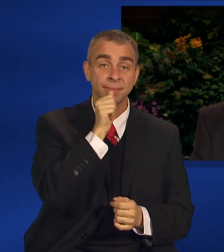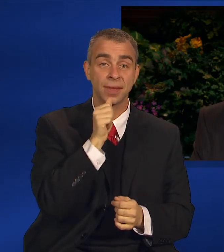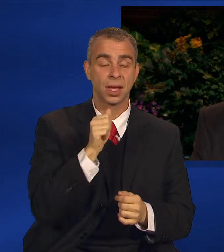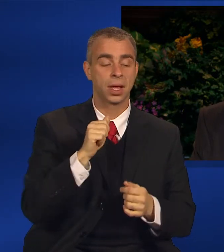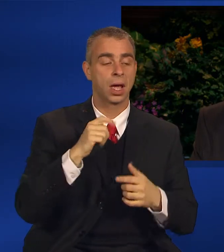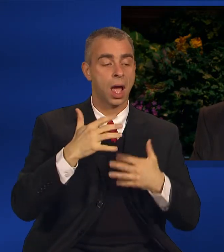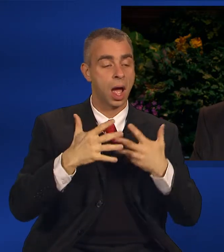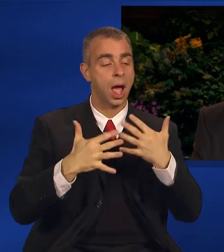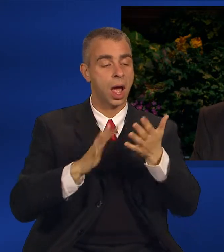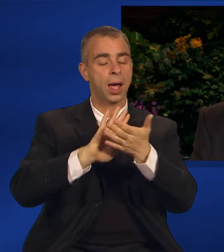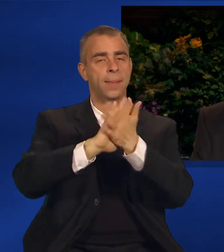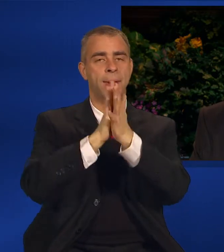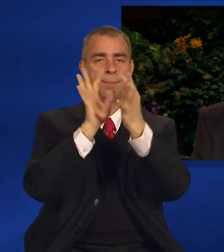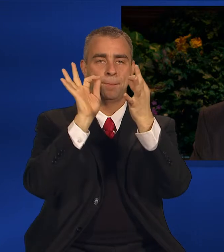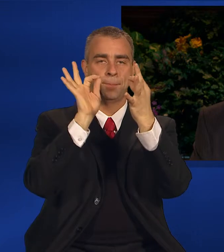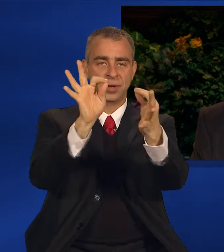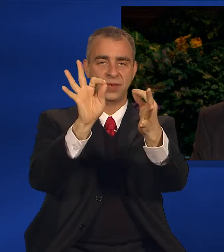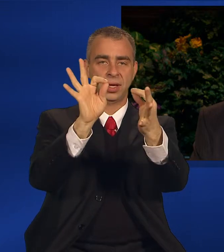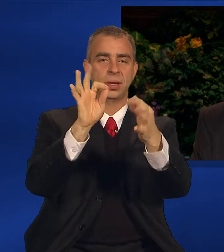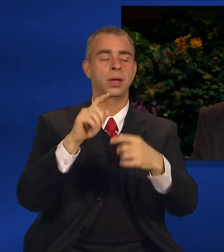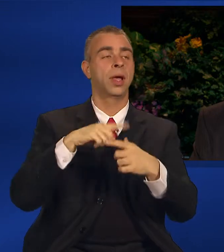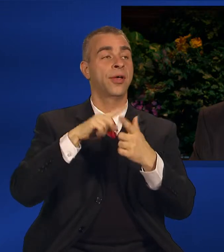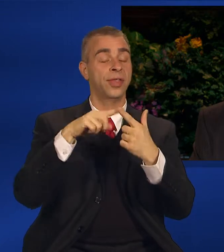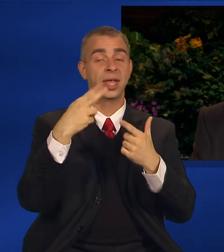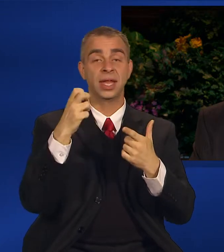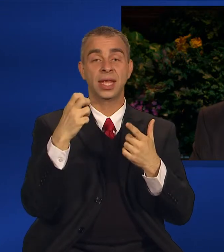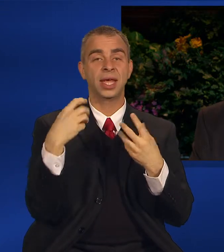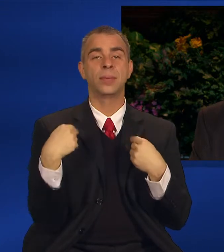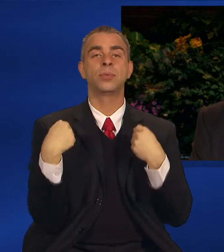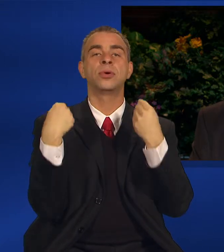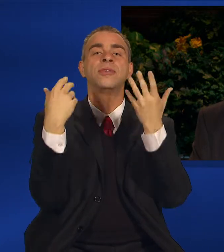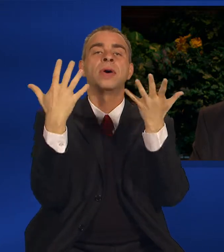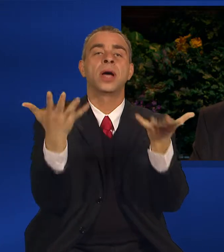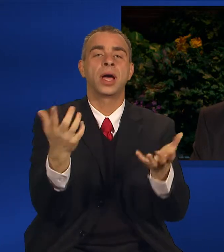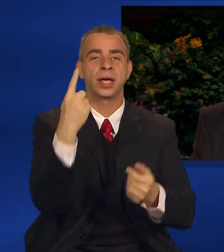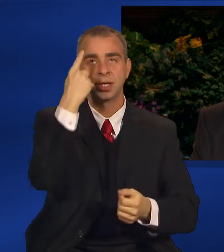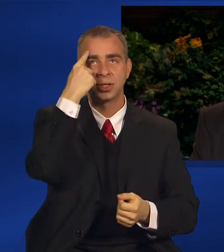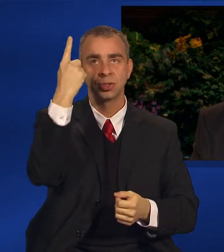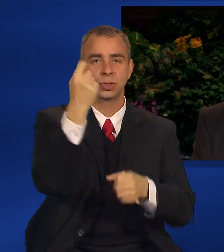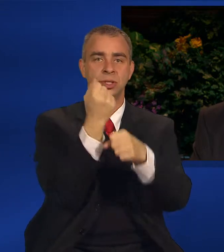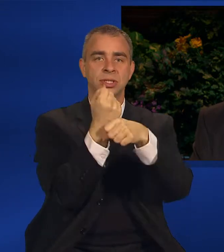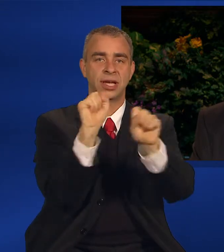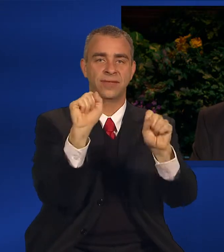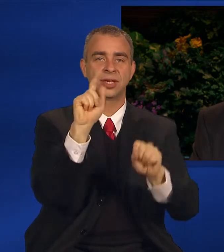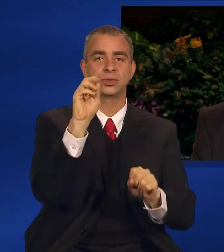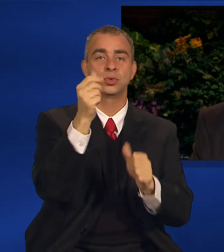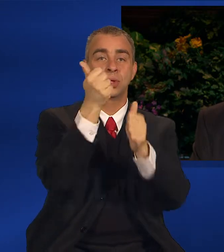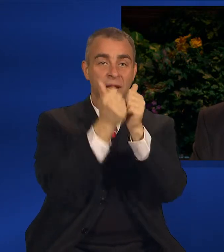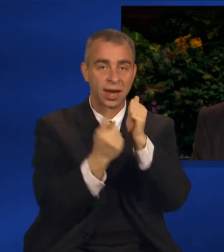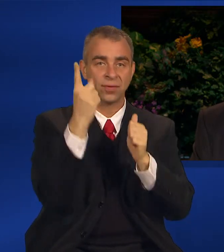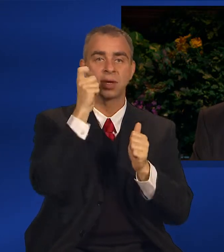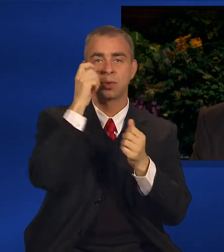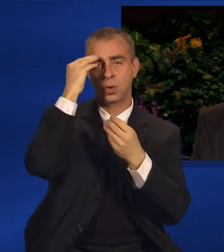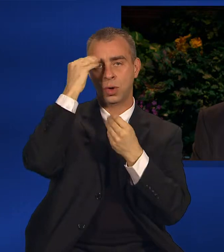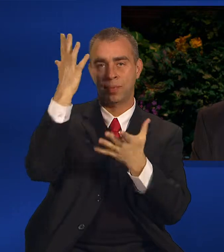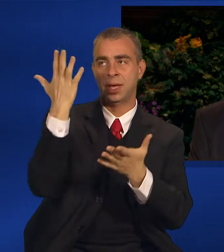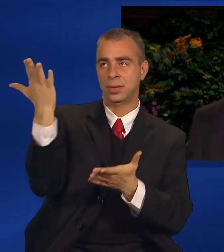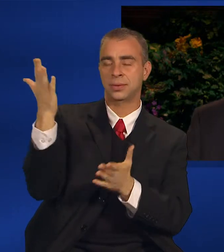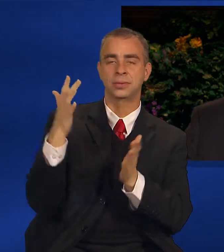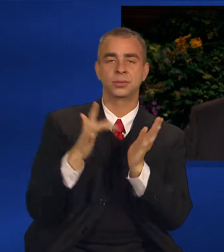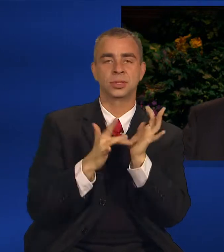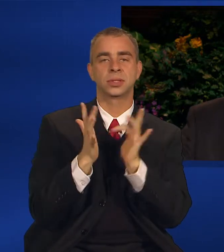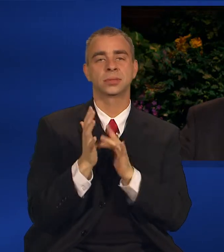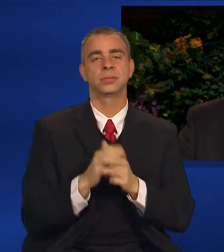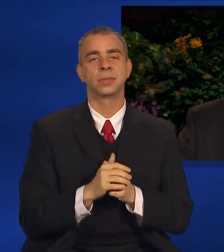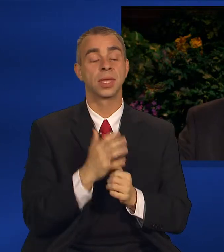became the author of eternal salvation unto all them that obey him. The